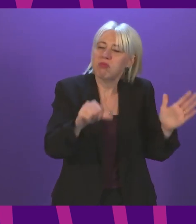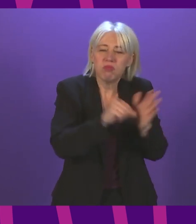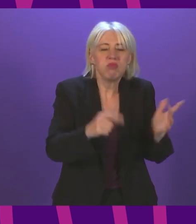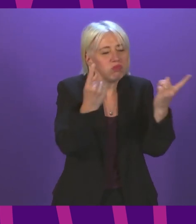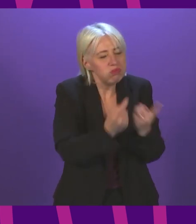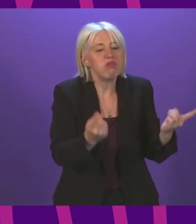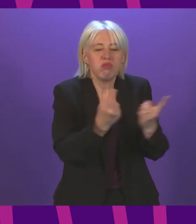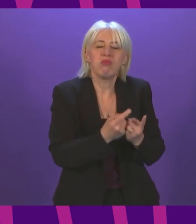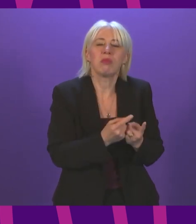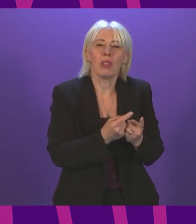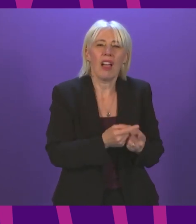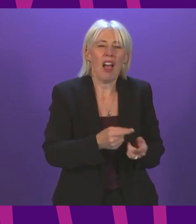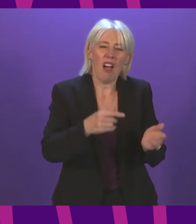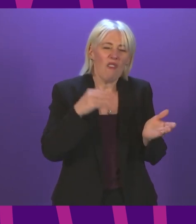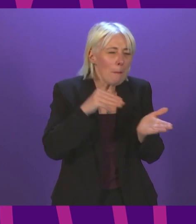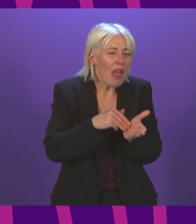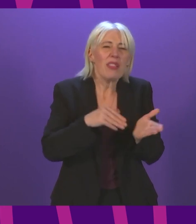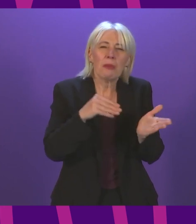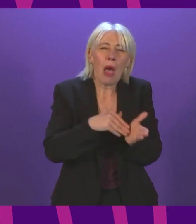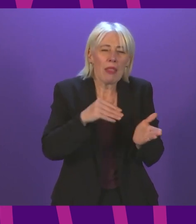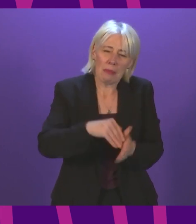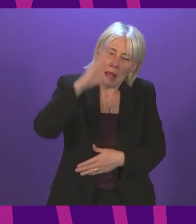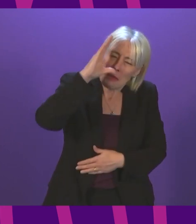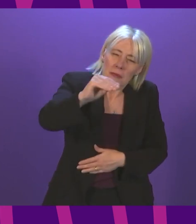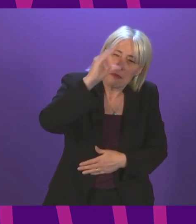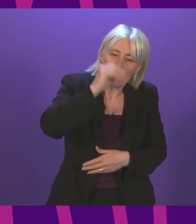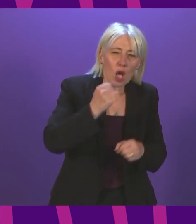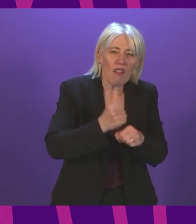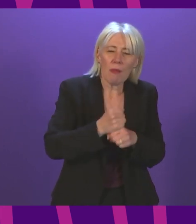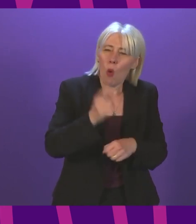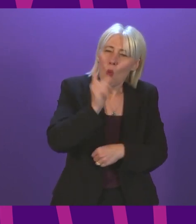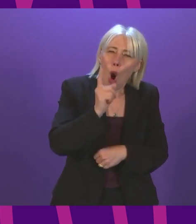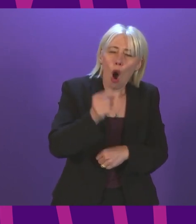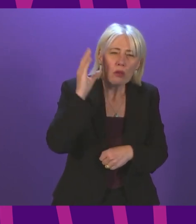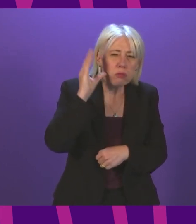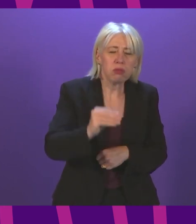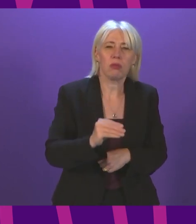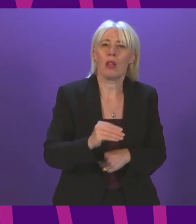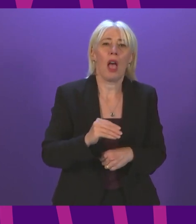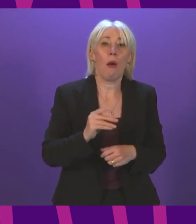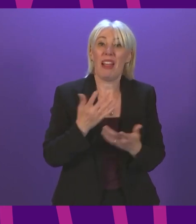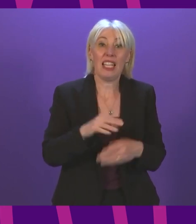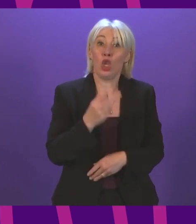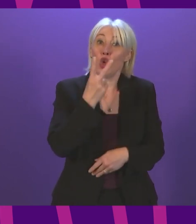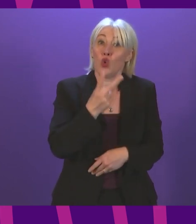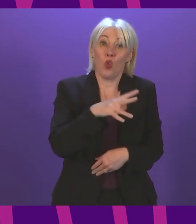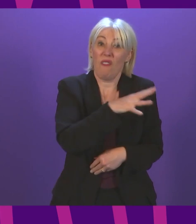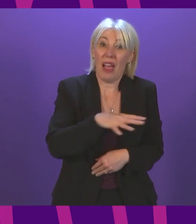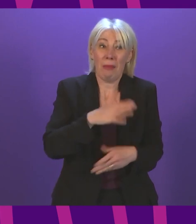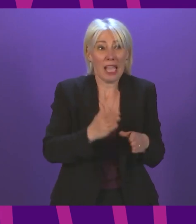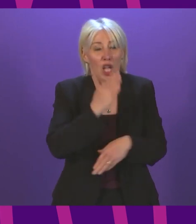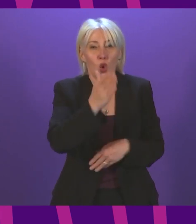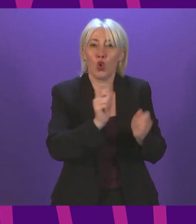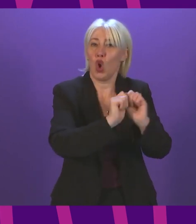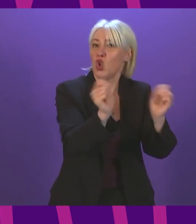government was warned, for months they denied it and it took the tragedy of two families going to a newspaper, going to a newspaper